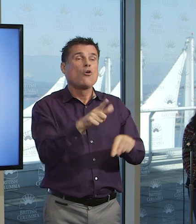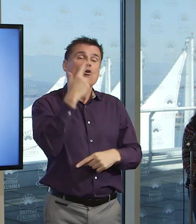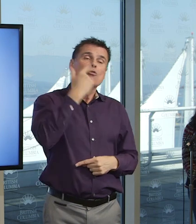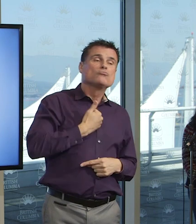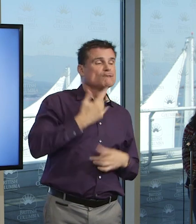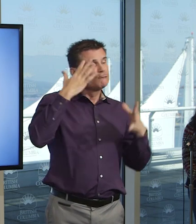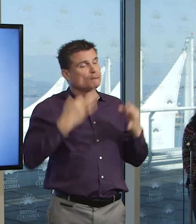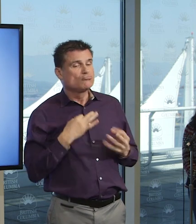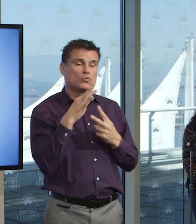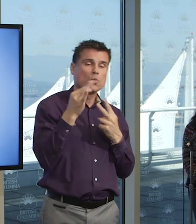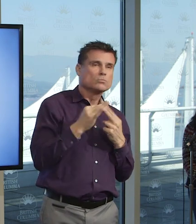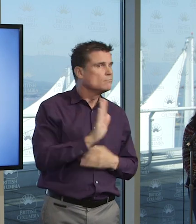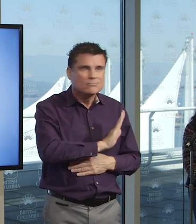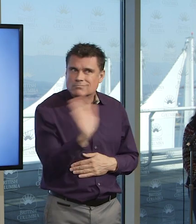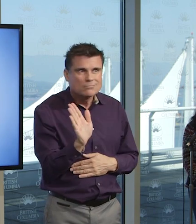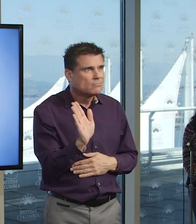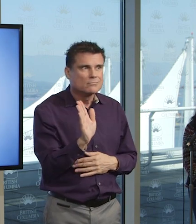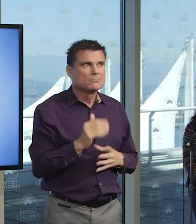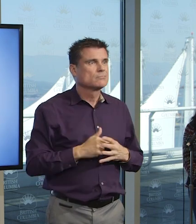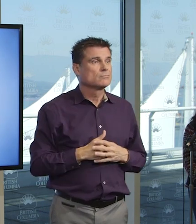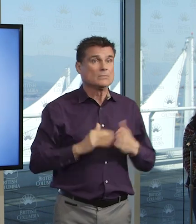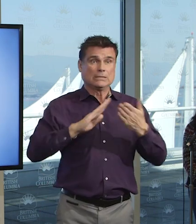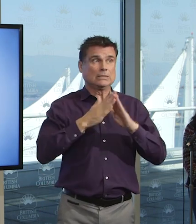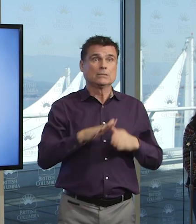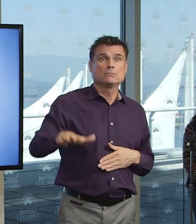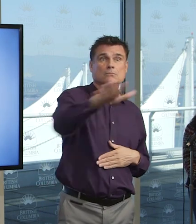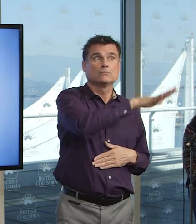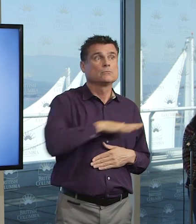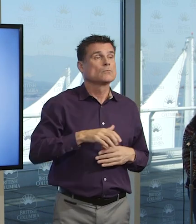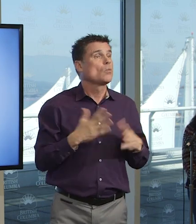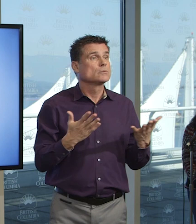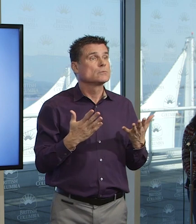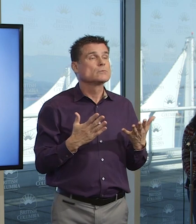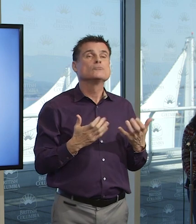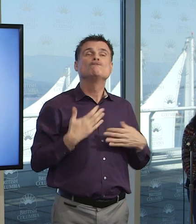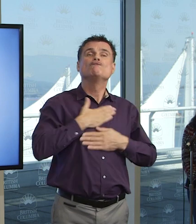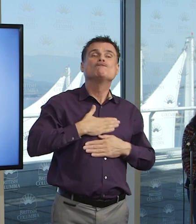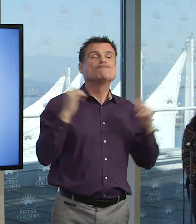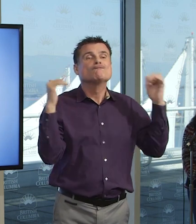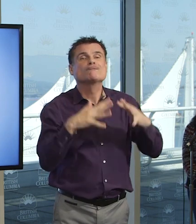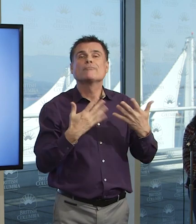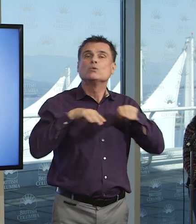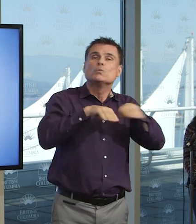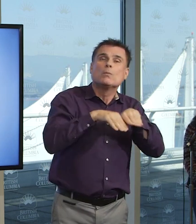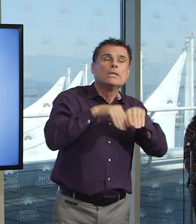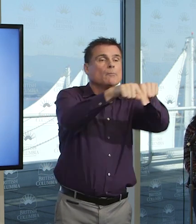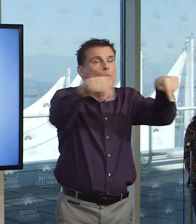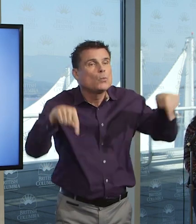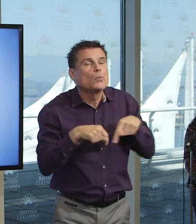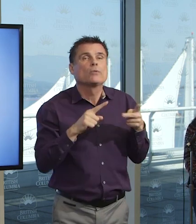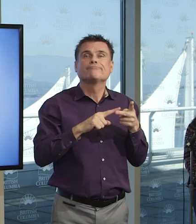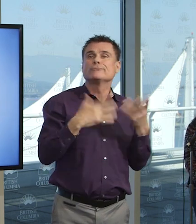recreational facilities and many other things. Those have happened and they're significant and they reflect what's happened in other jurisdictions. School classes